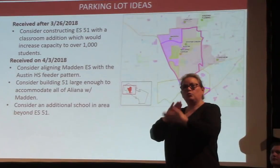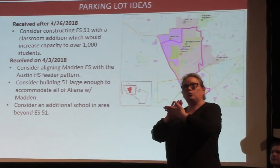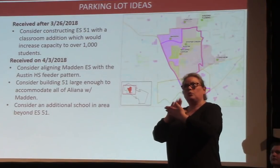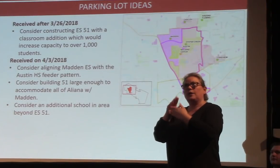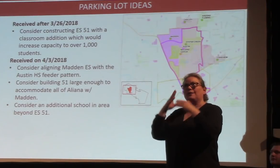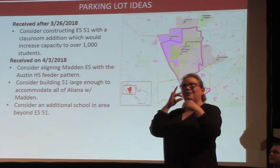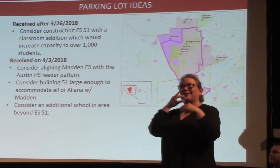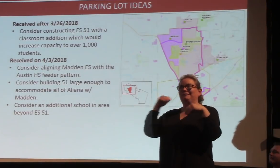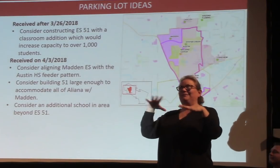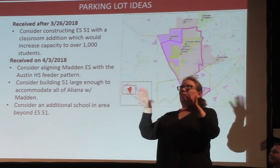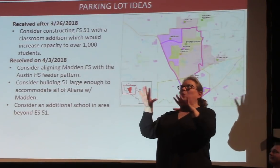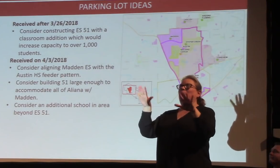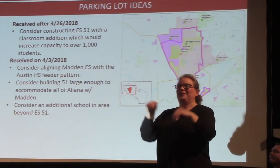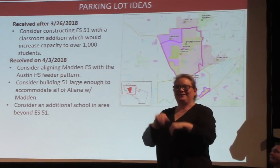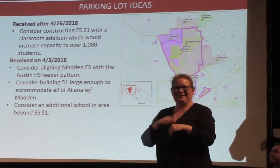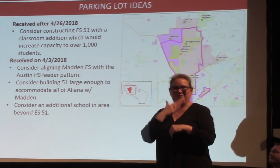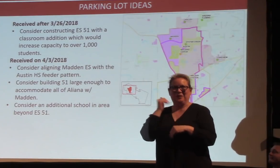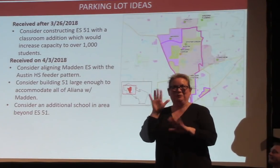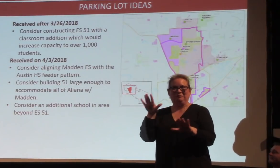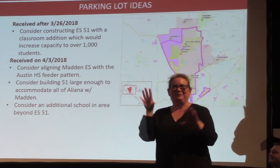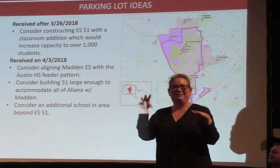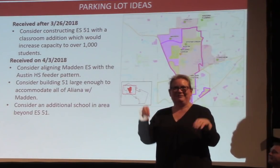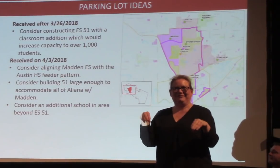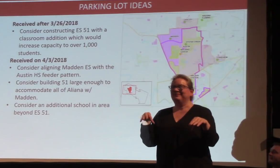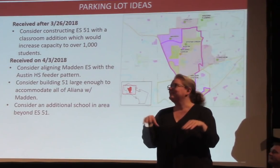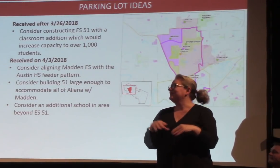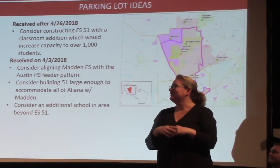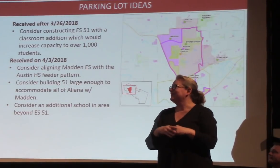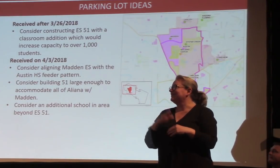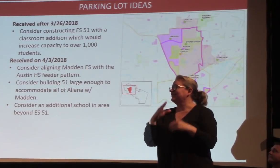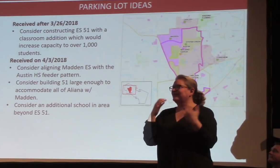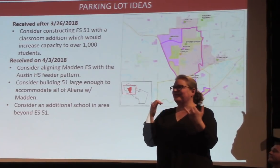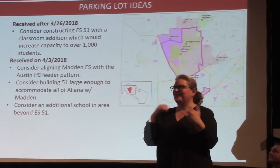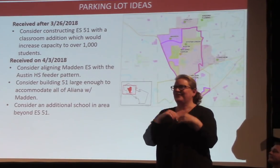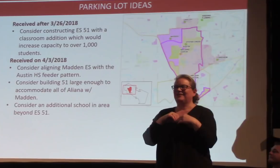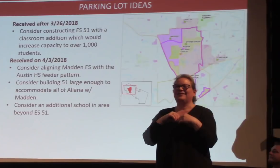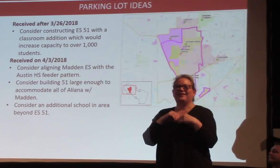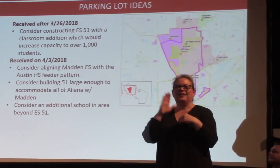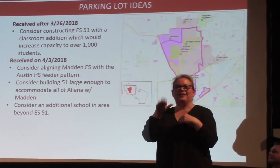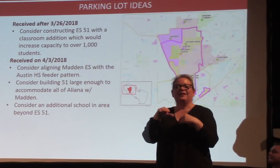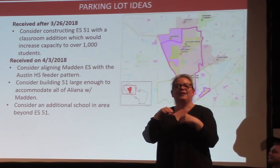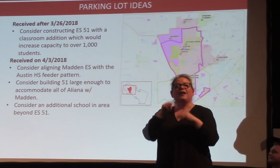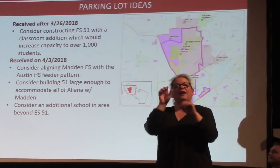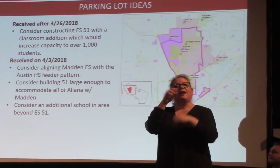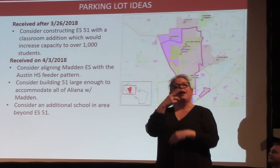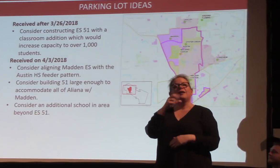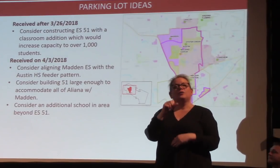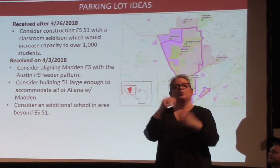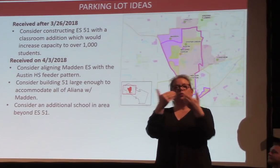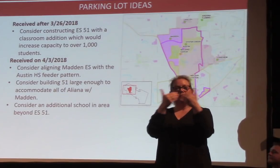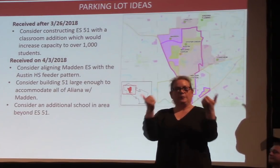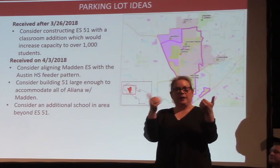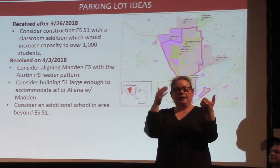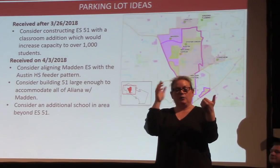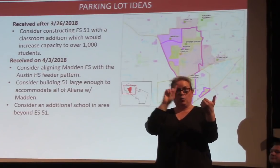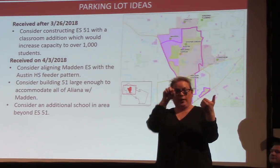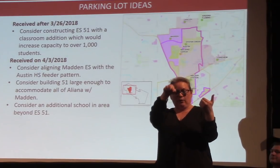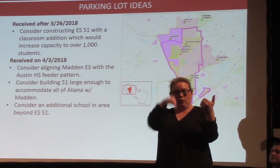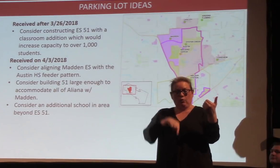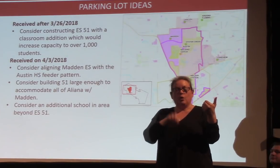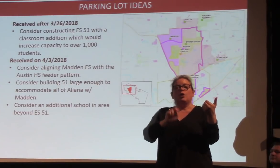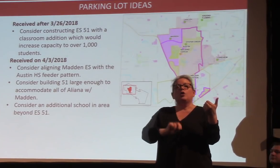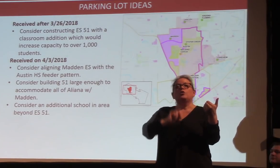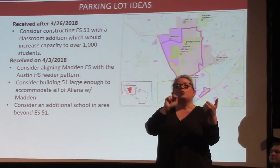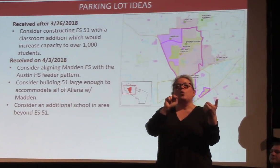Yeah, that's better. And then the split at high school is actually at West Airport. Students north of West Airport